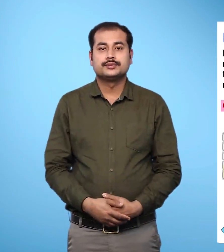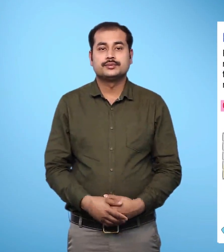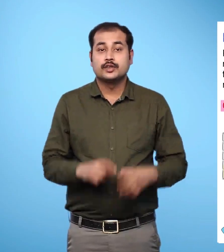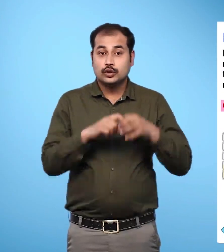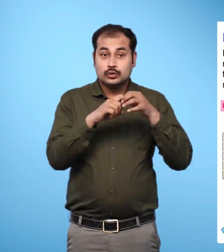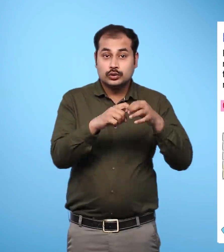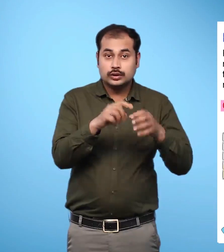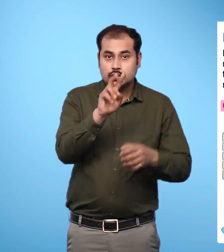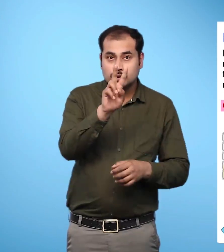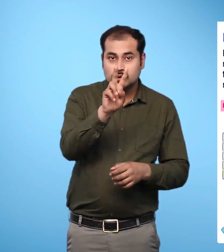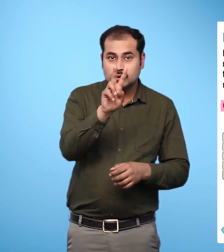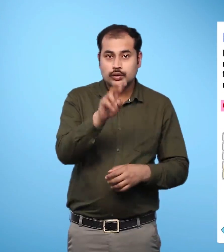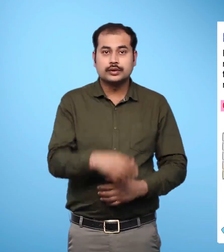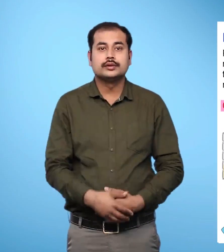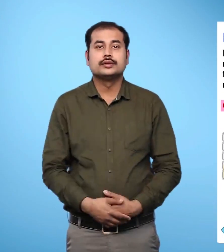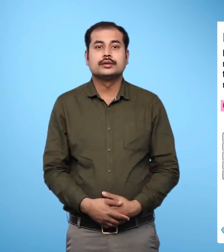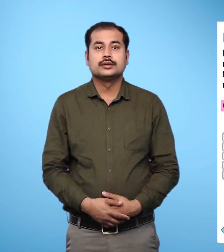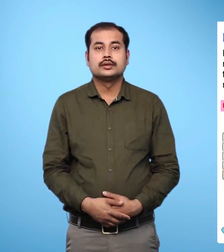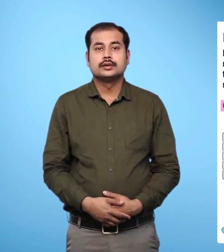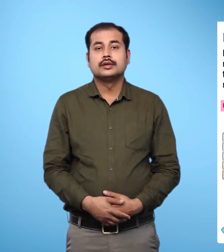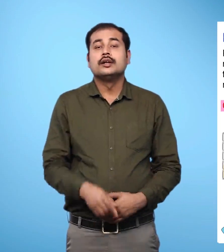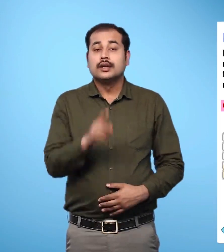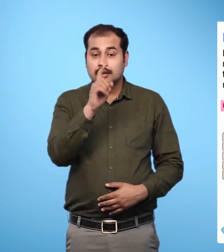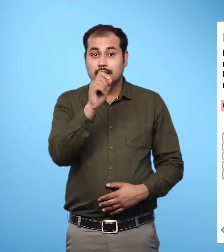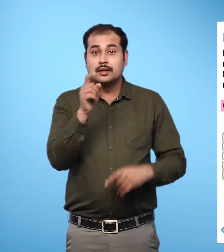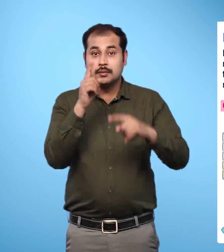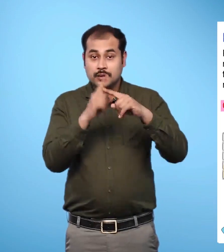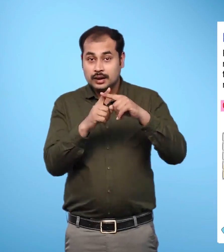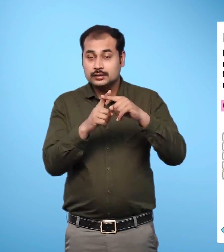2 Question is 10 plus 6?